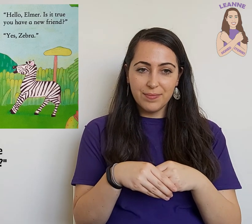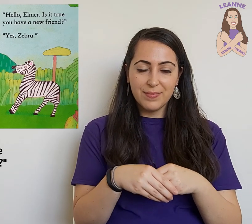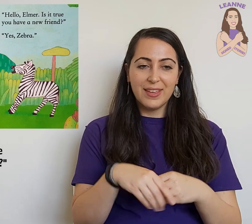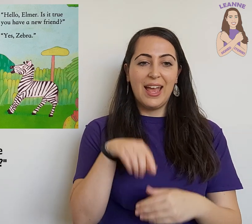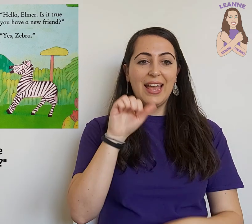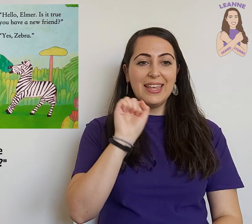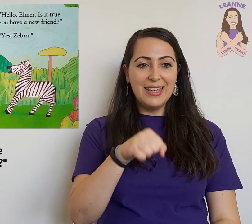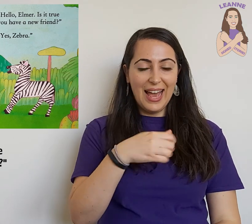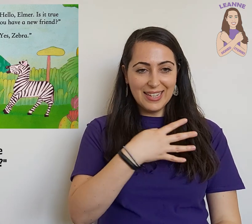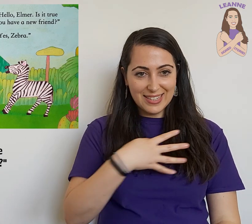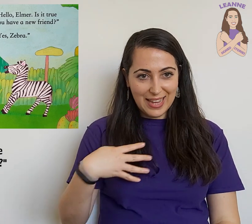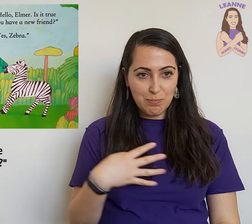Yes, zebra.